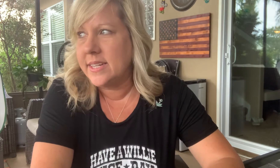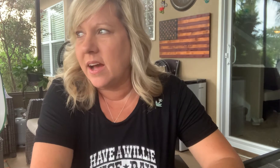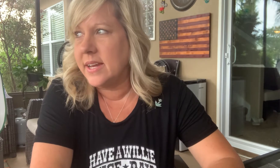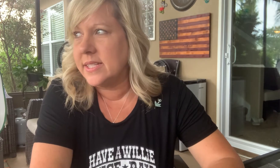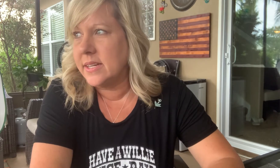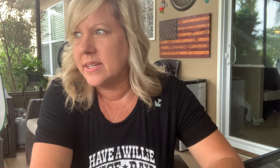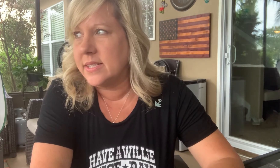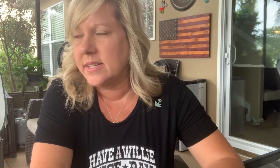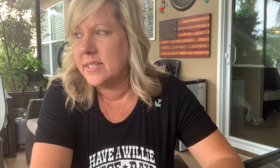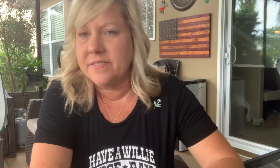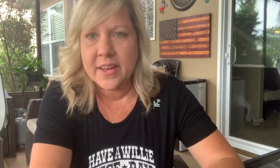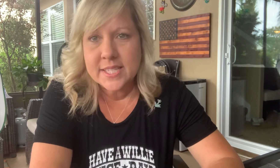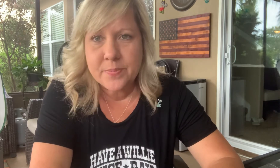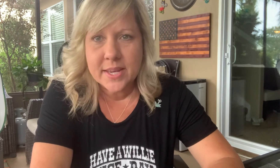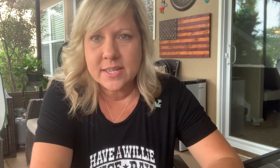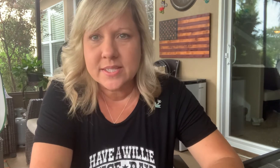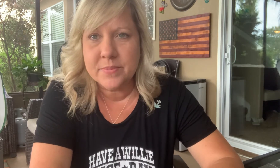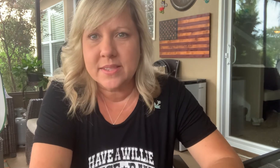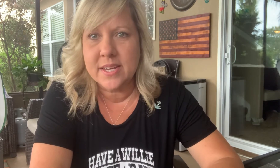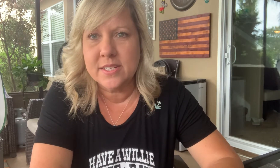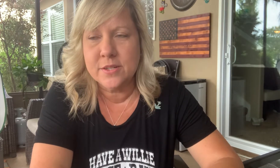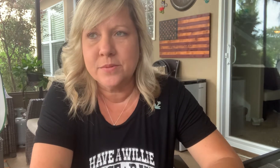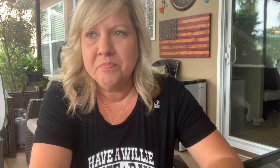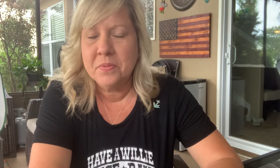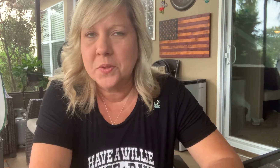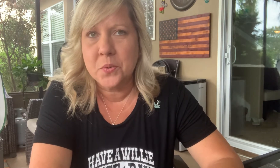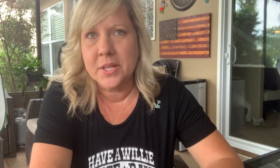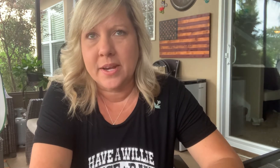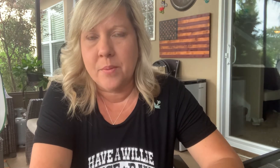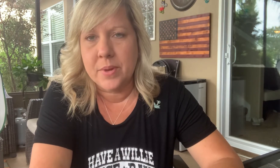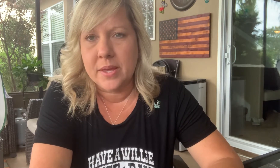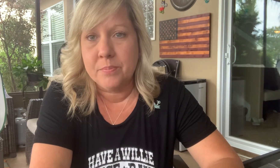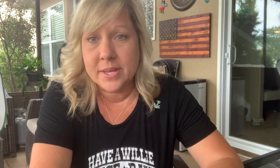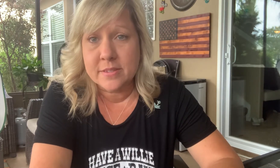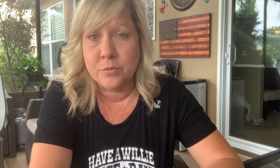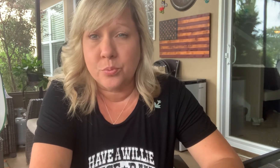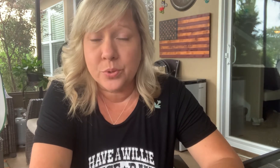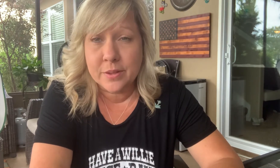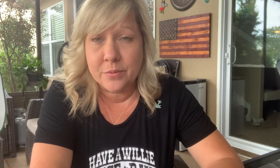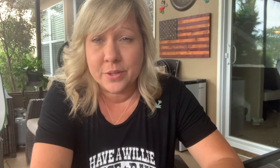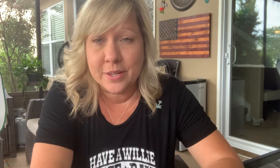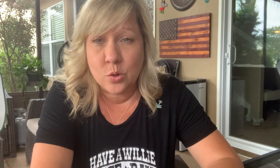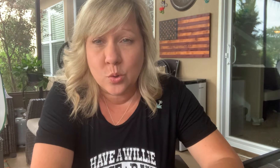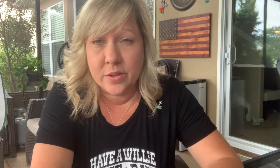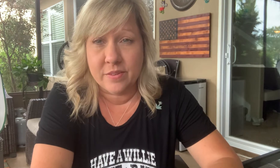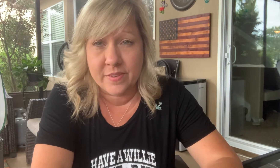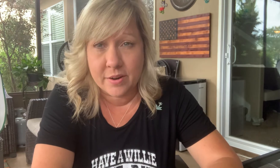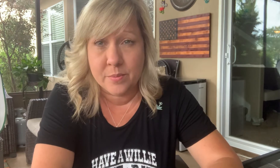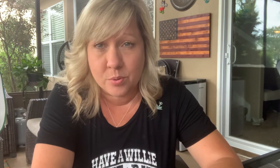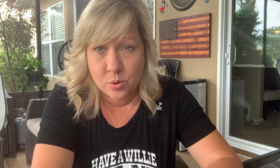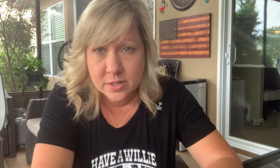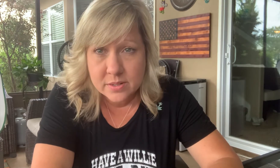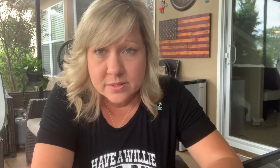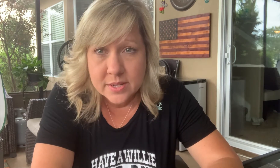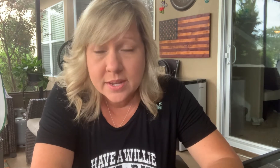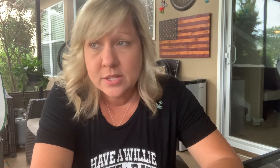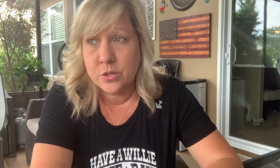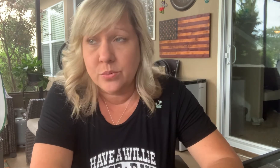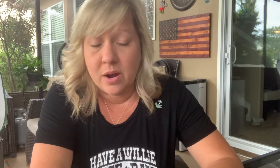not. It's a defense mechanism that they do. They're really not mean. Bees are really, really cool. And they're very important to our